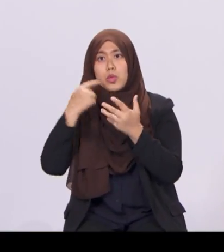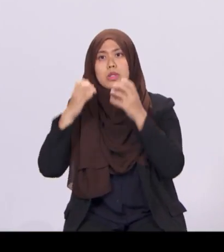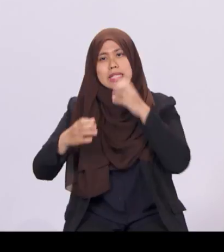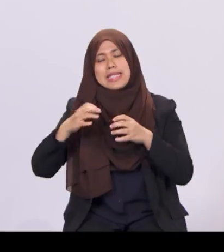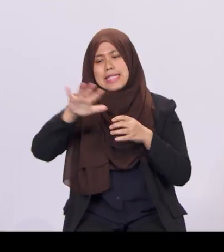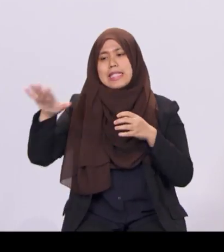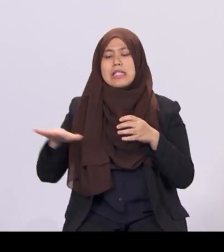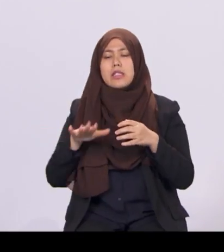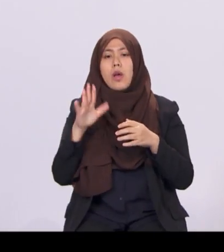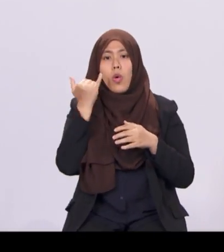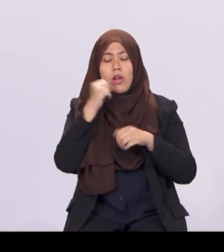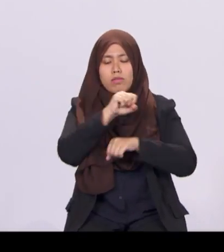better Singapore for everyone.